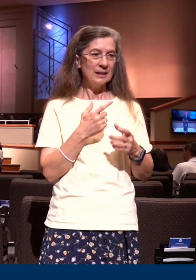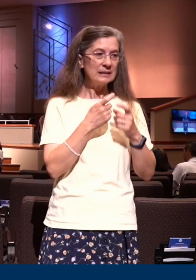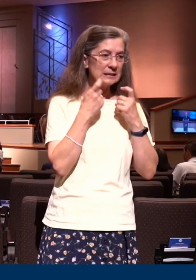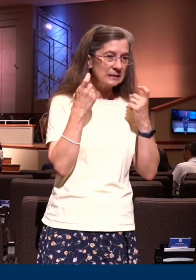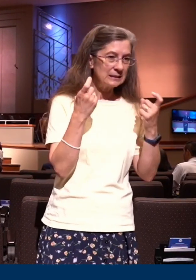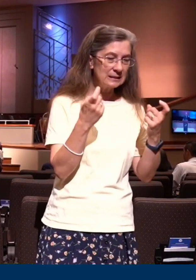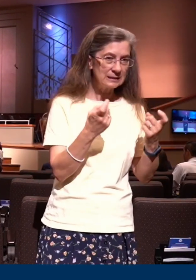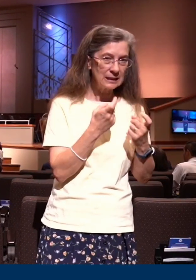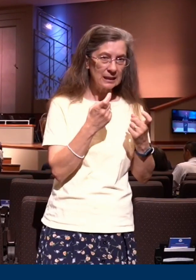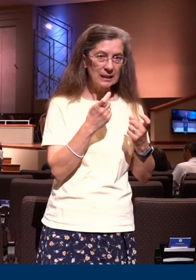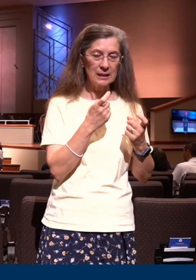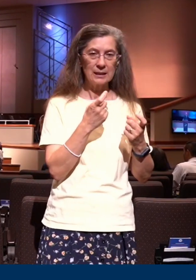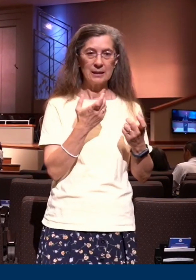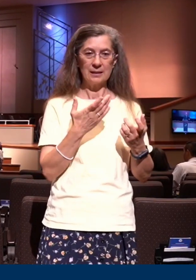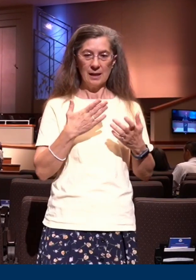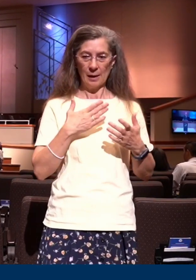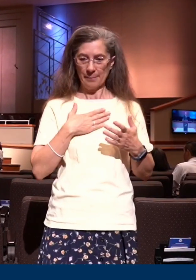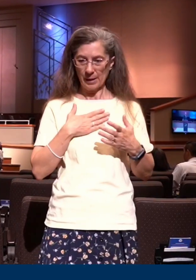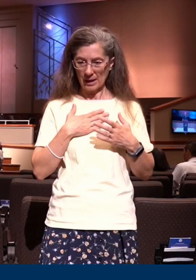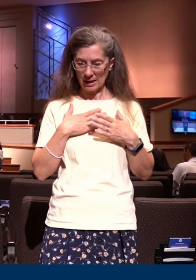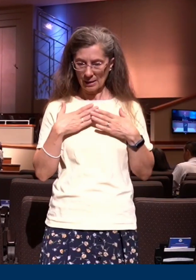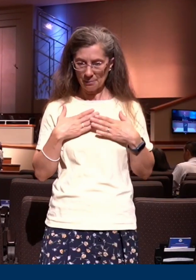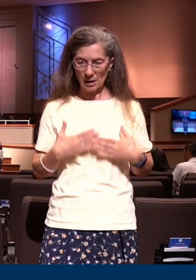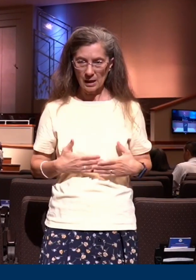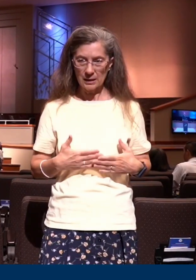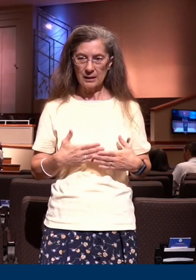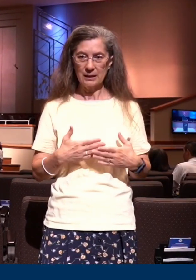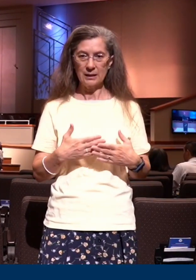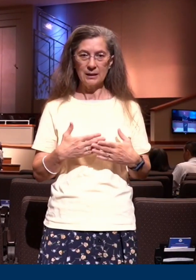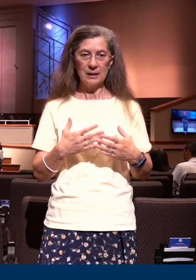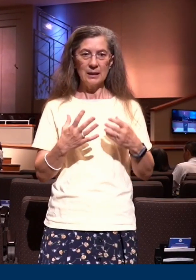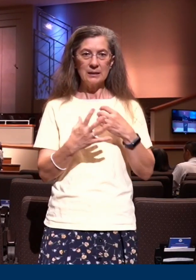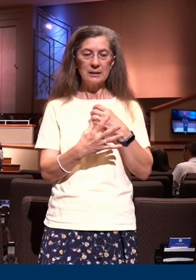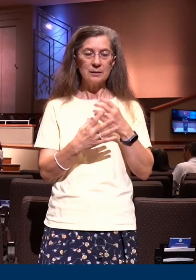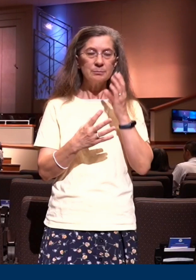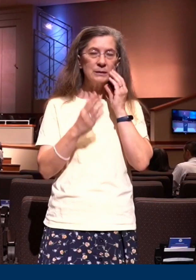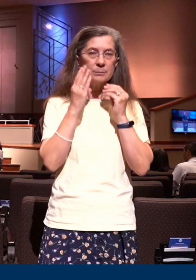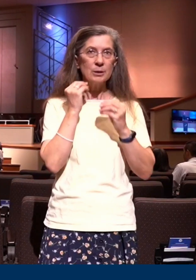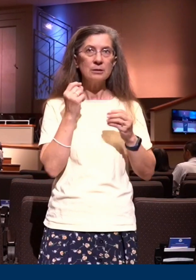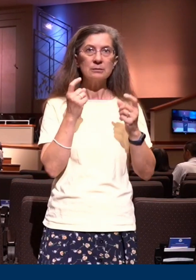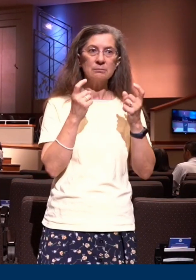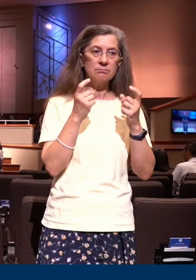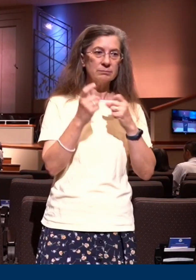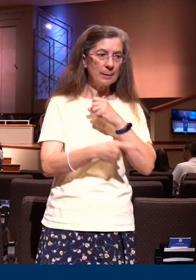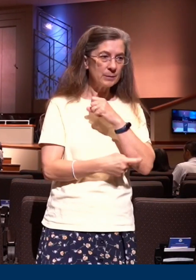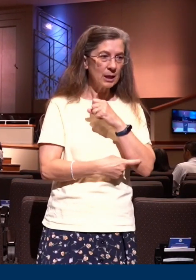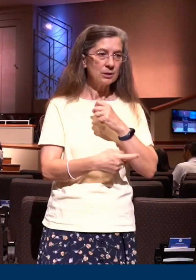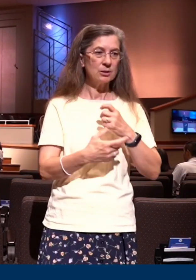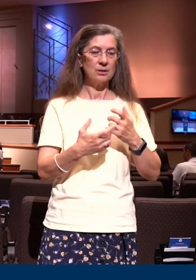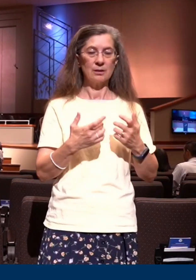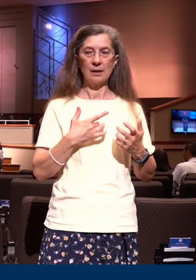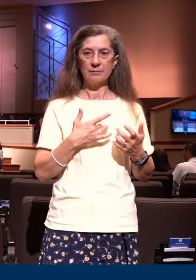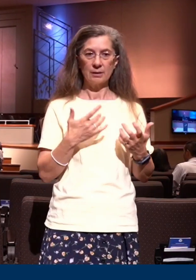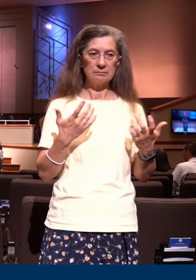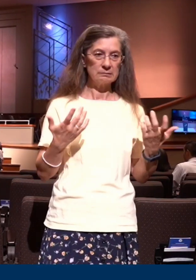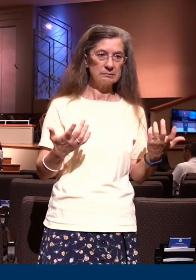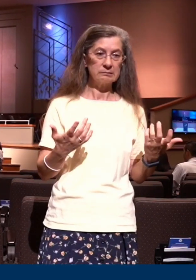why is this old body of my flesh so easily drained or tempted and sometimes one may ask that question